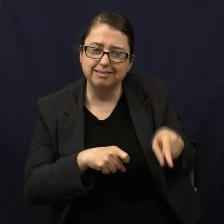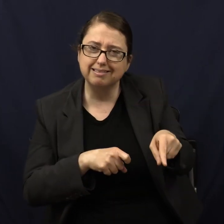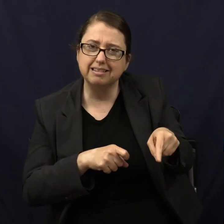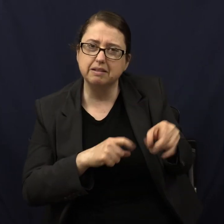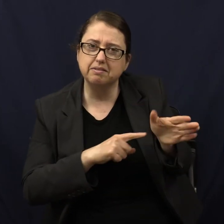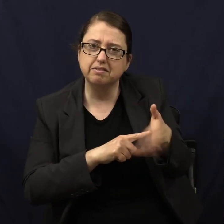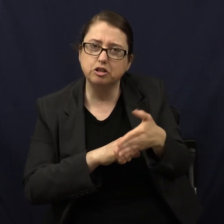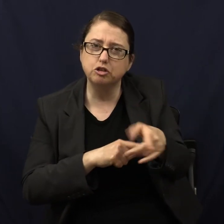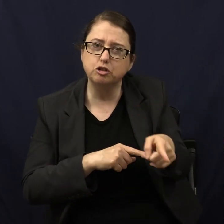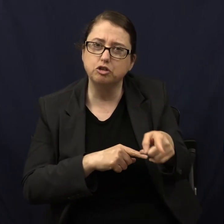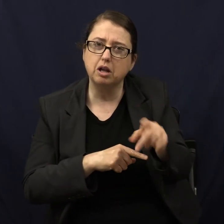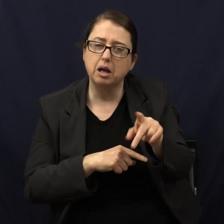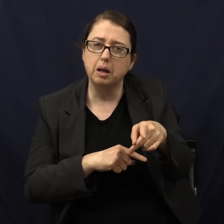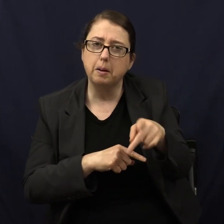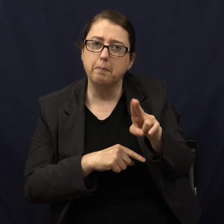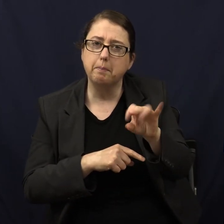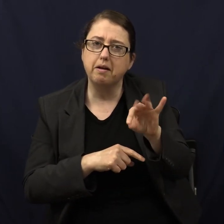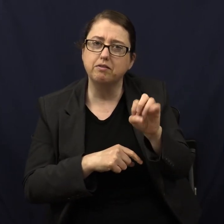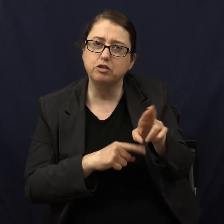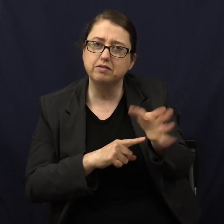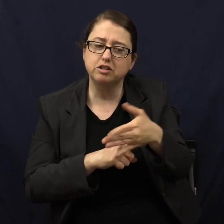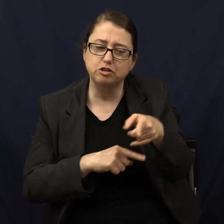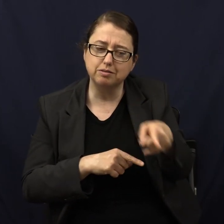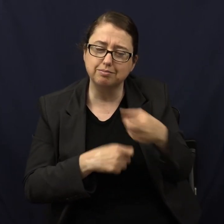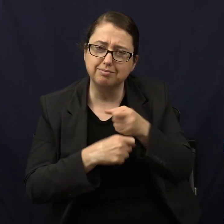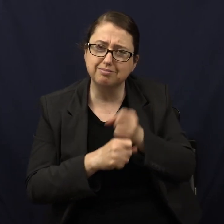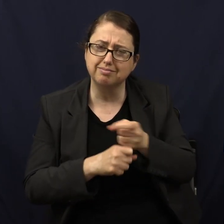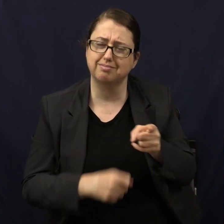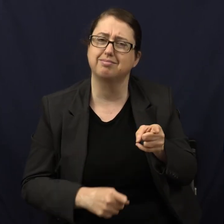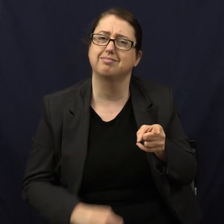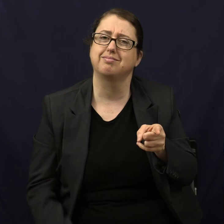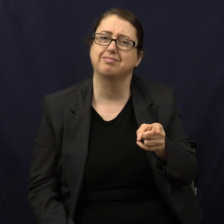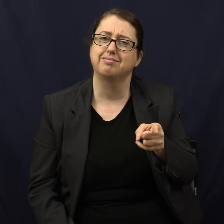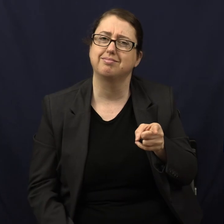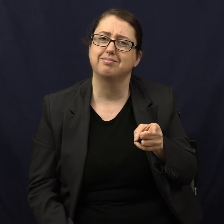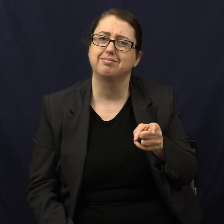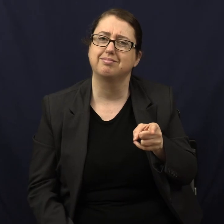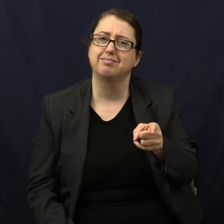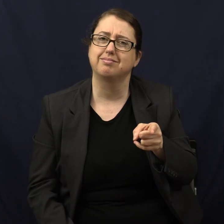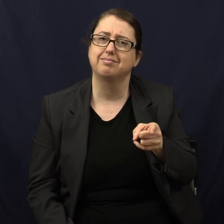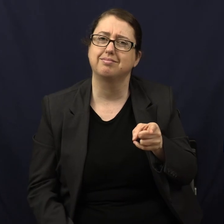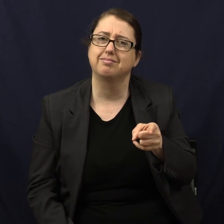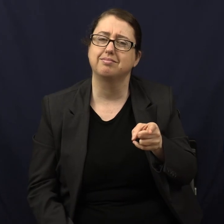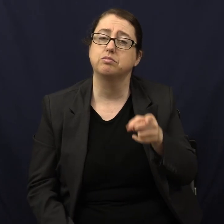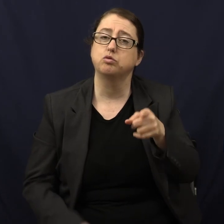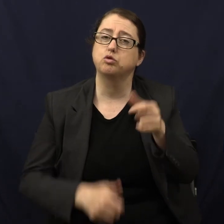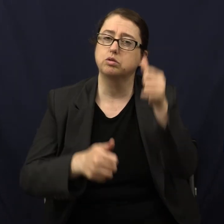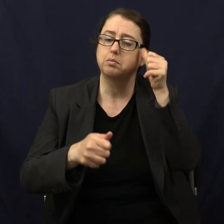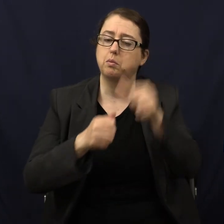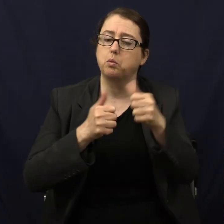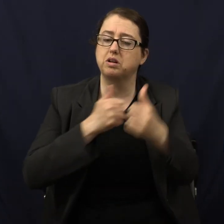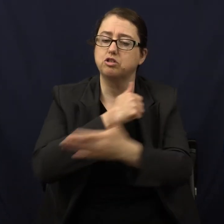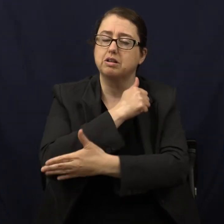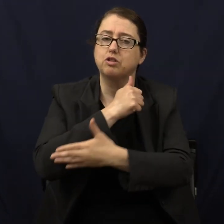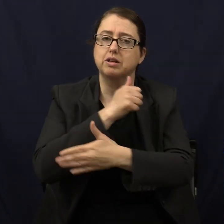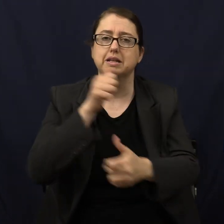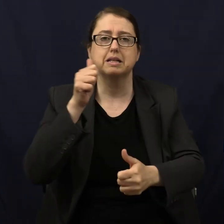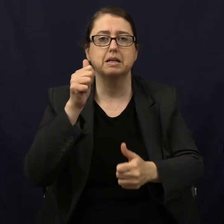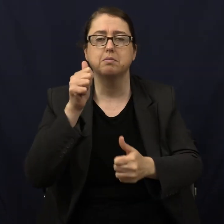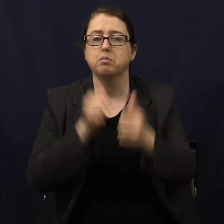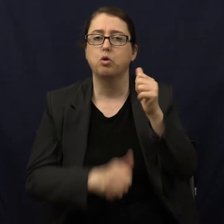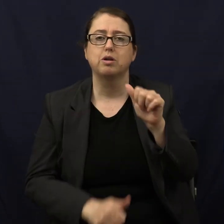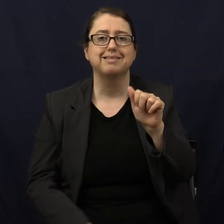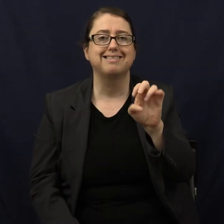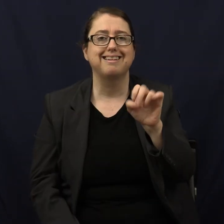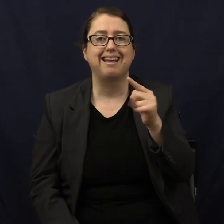as a proper fit? And mind you, does anyone know what the most atheist country is? Like by